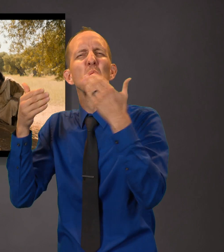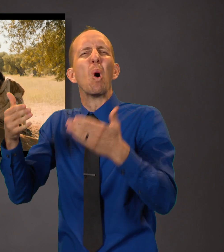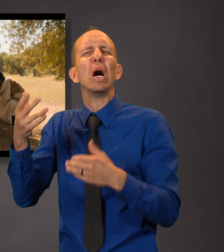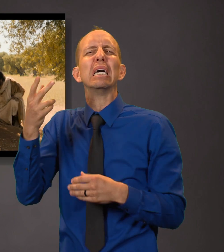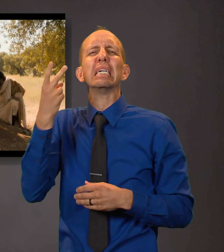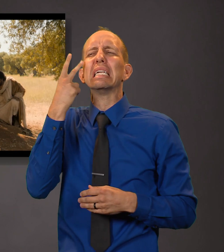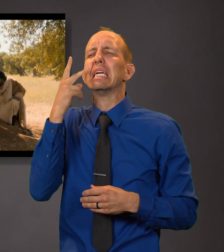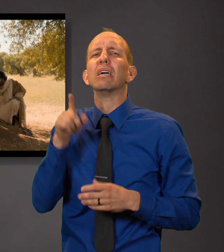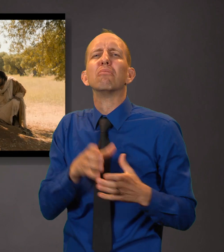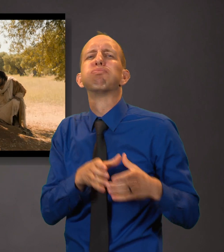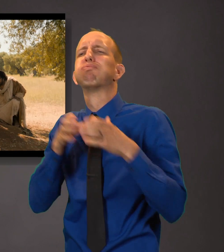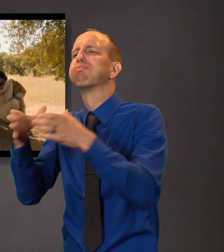each